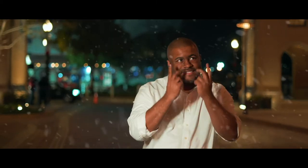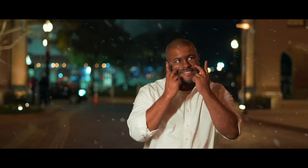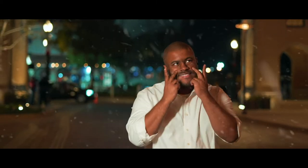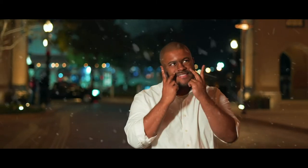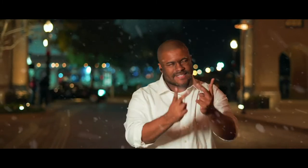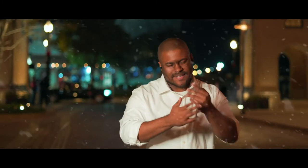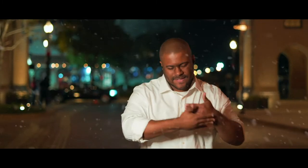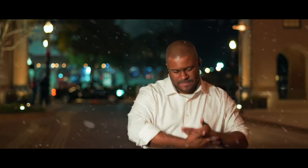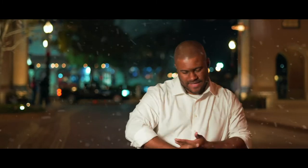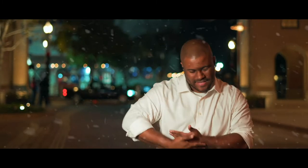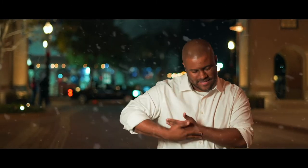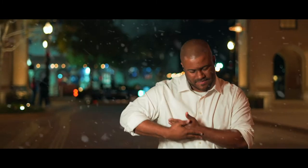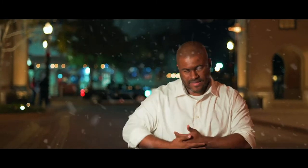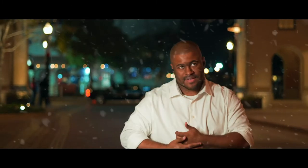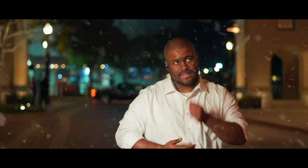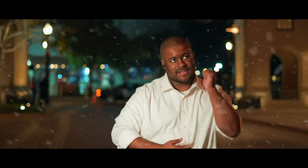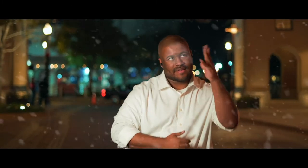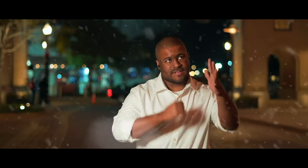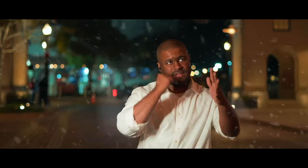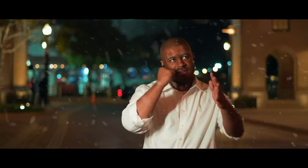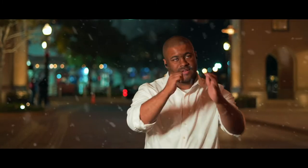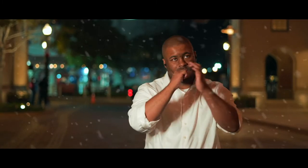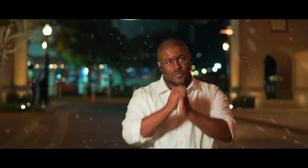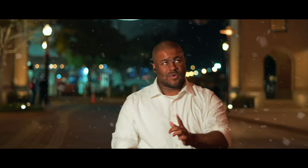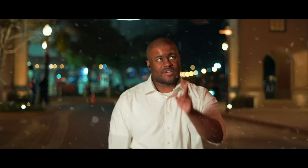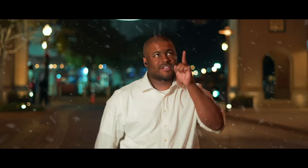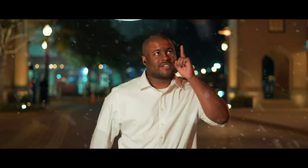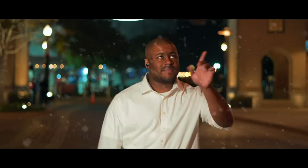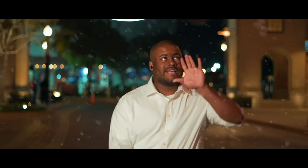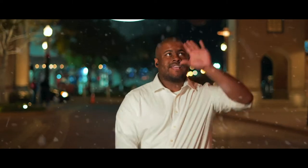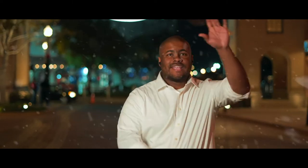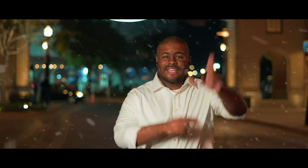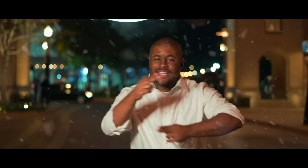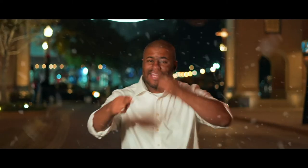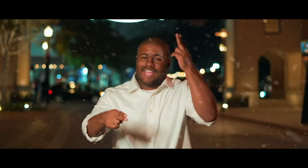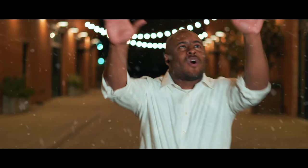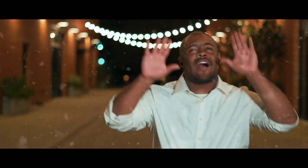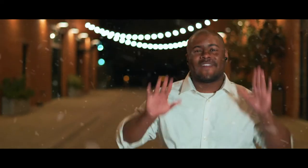the baby And worship Him His name is wonderful